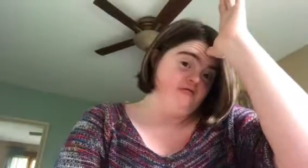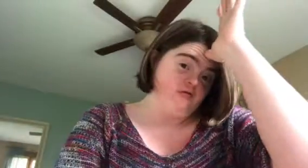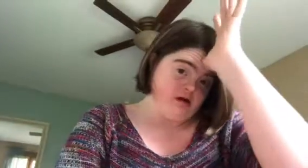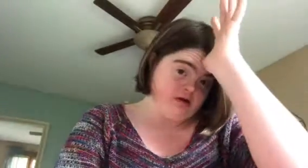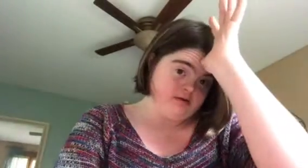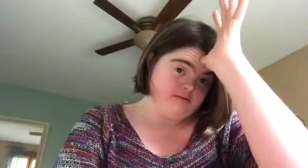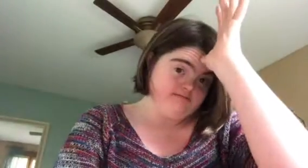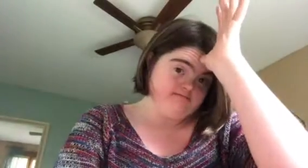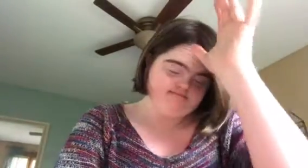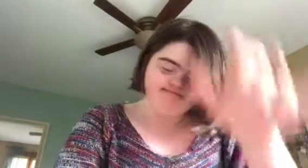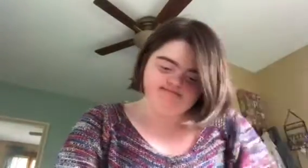forehead.